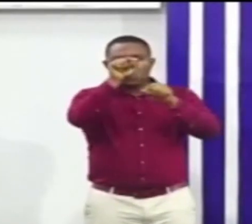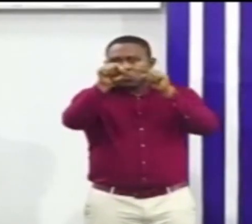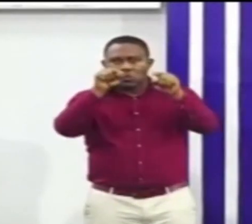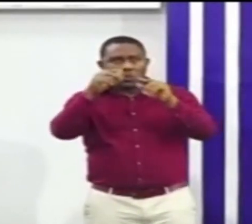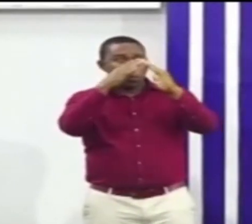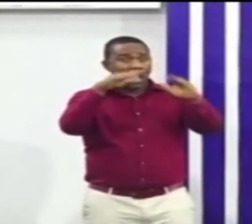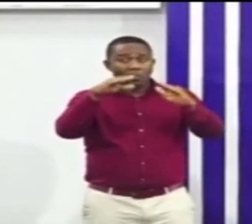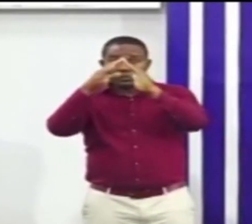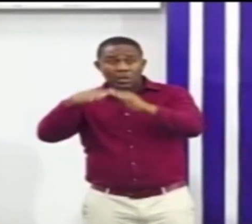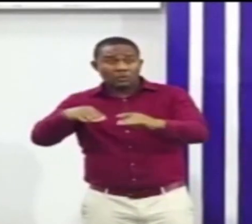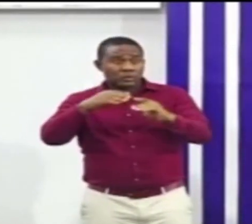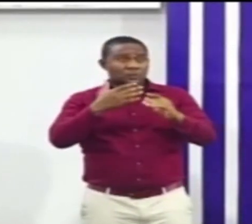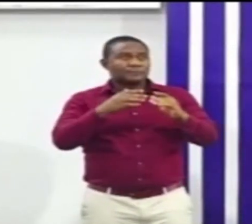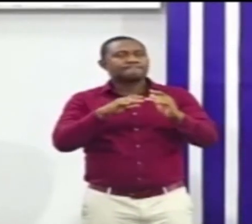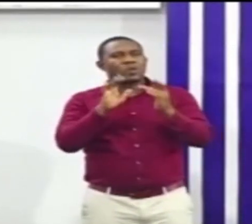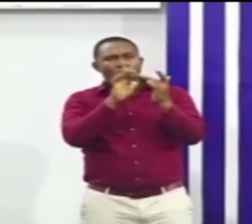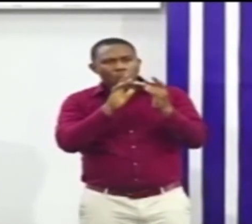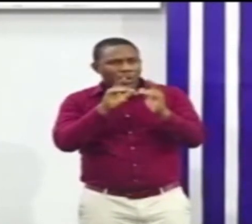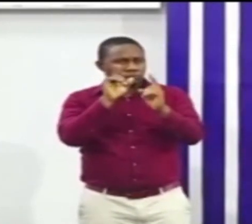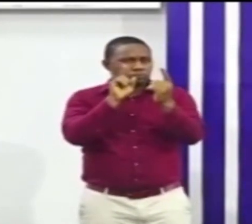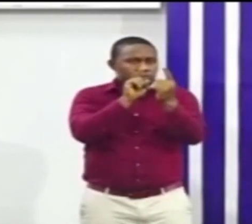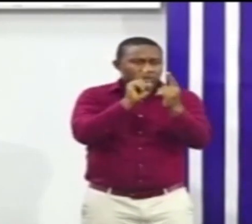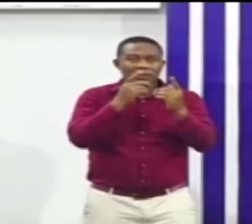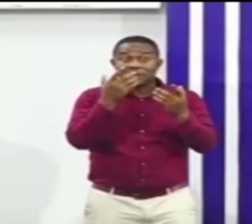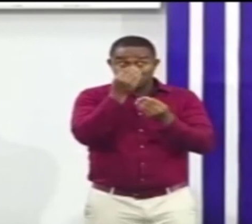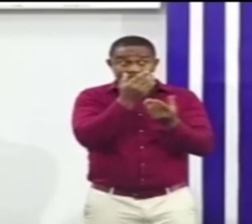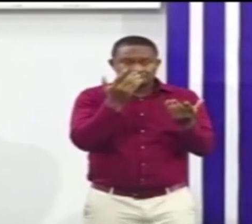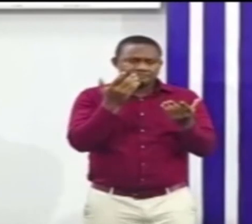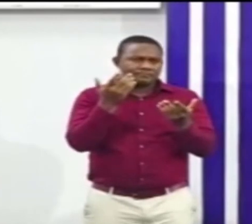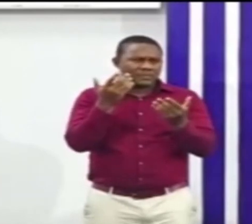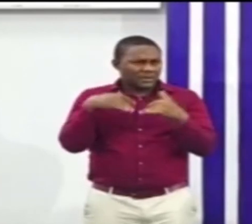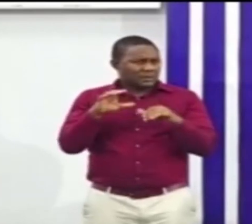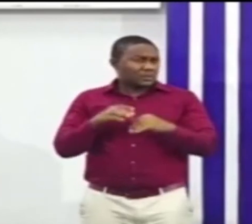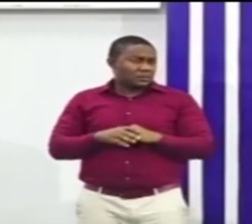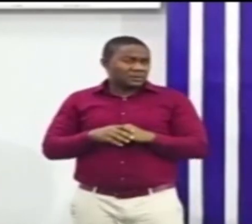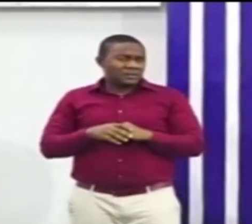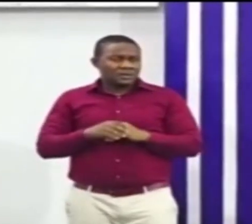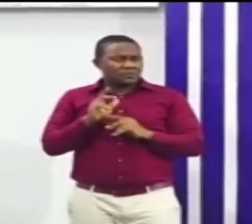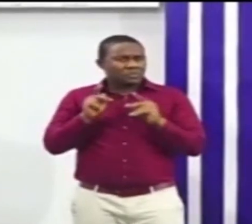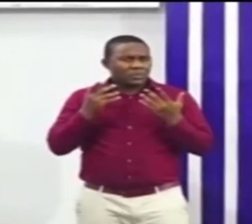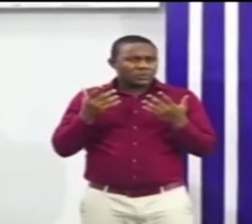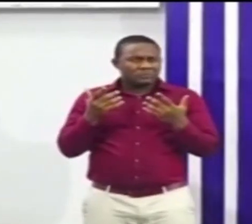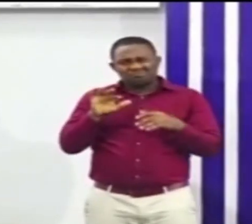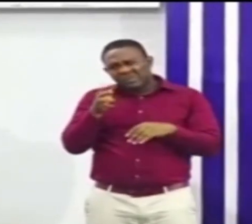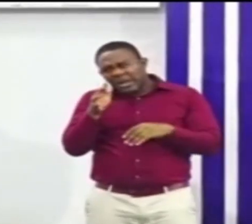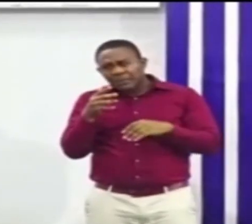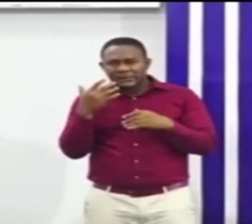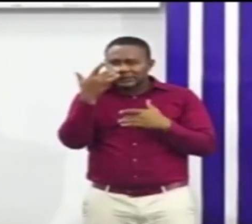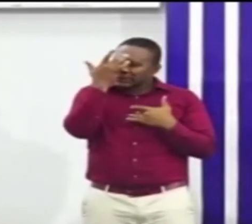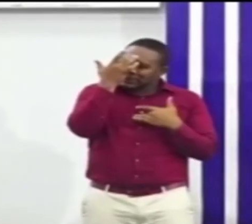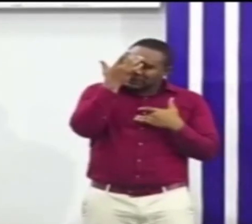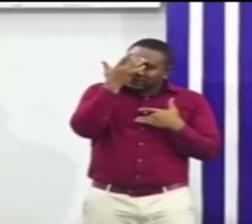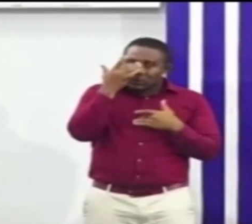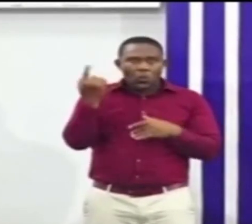The number of people who are moderately ill still remains at 5 and that has not increased since the last update.